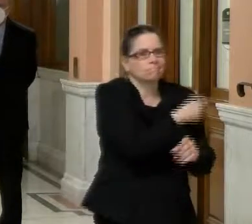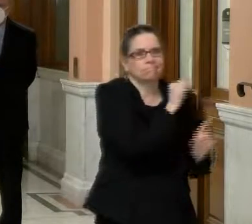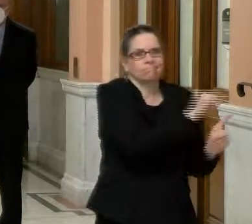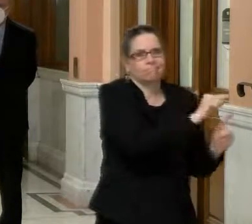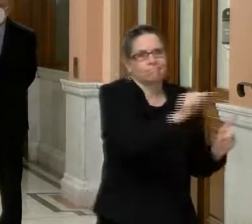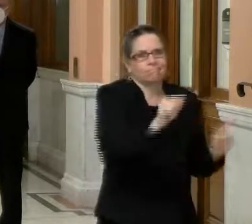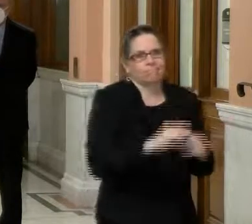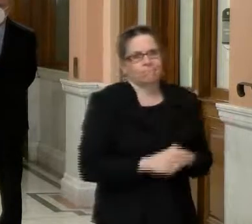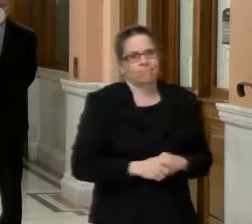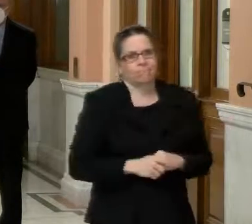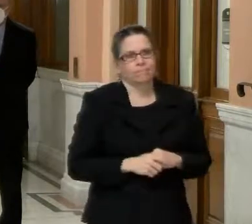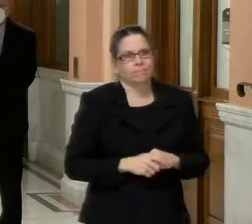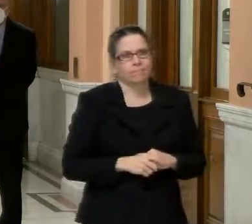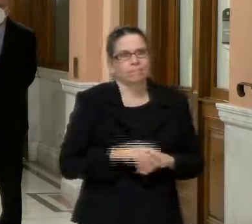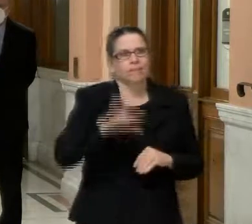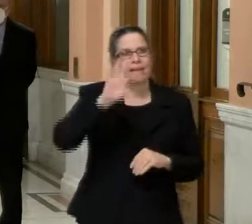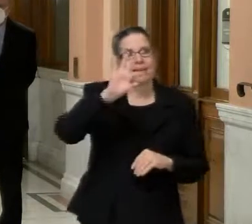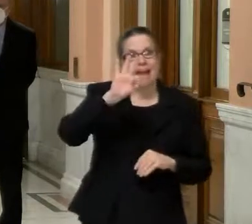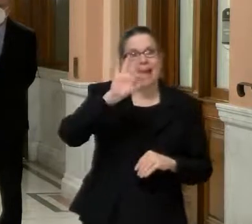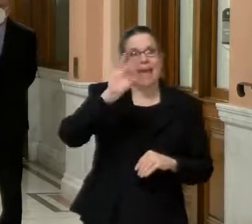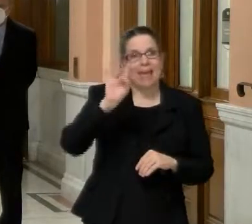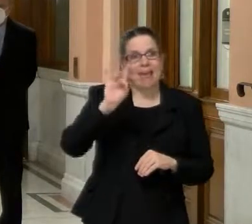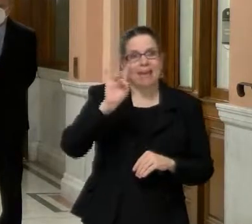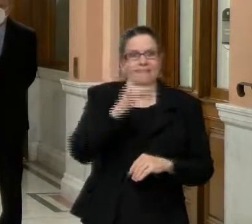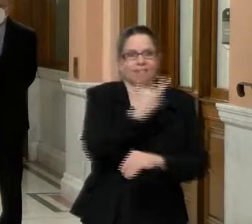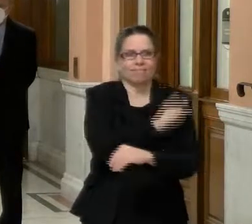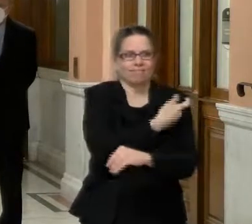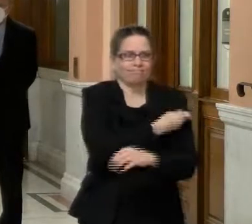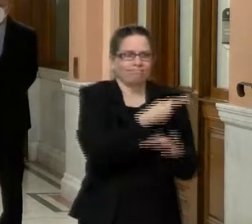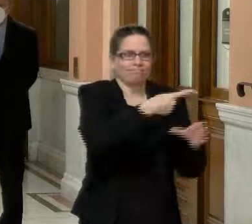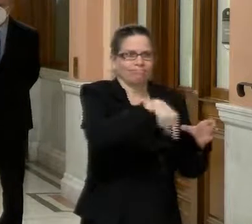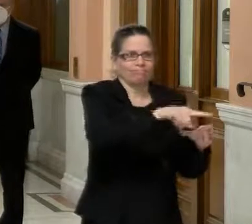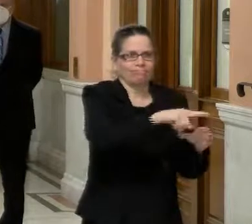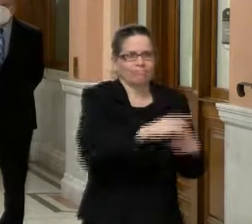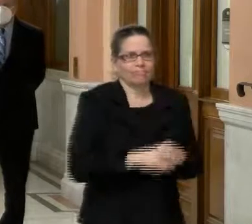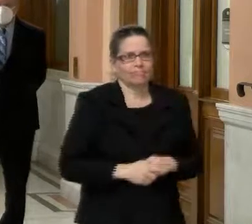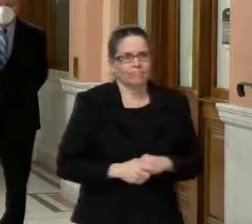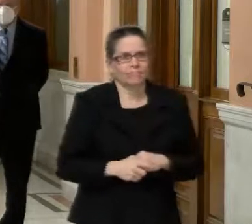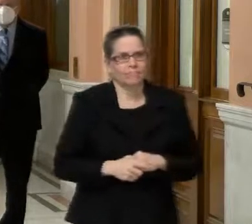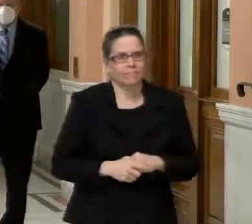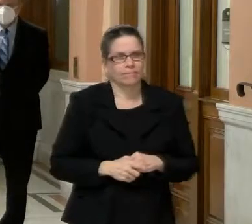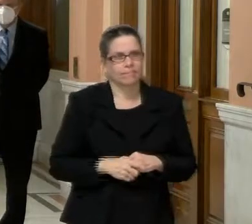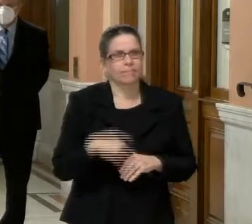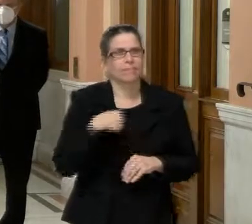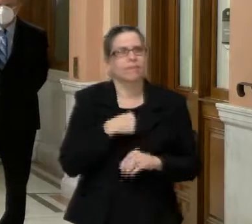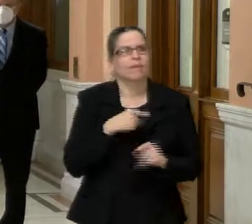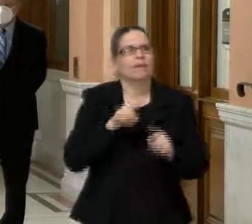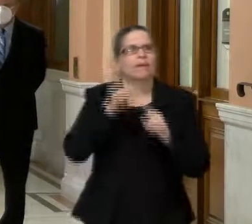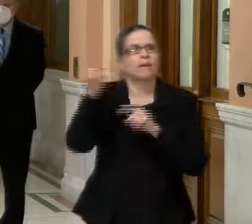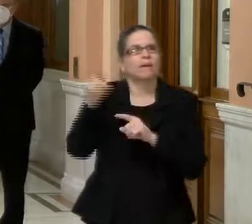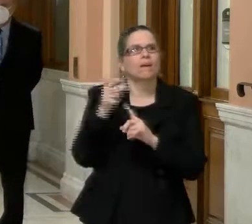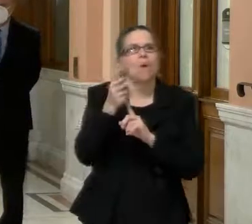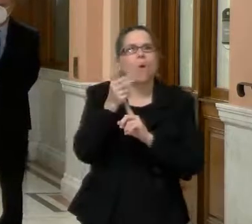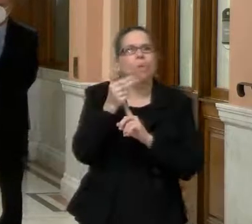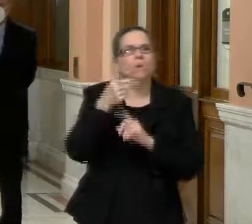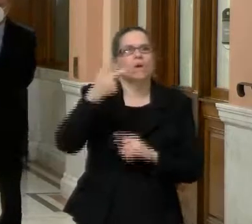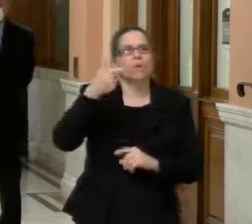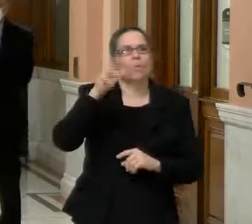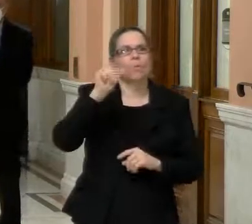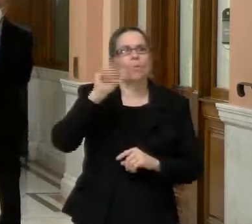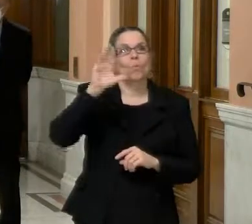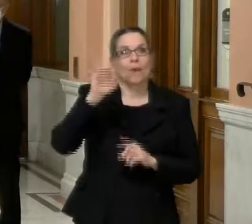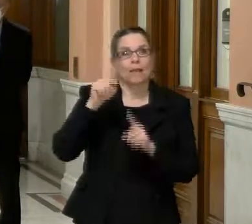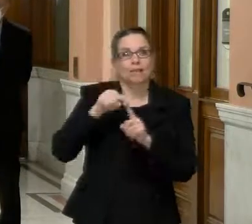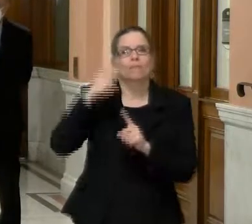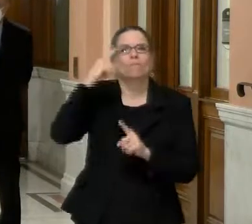vaccinations. They went to places like, uh, Ascension, uh, where Hotel Grace has been operating, uh, during the winter